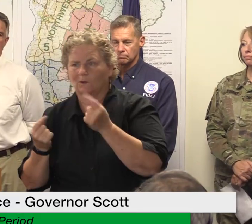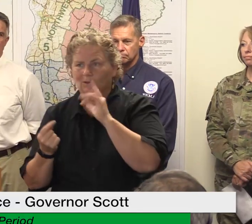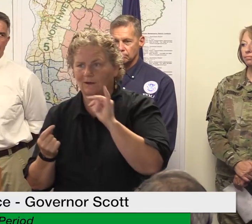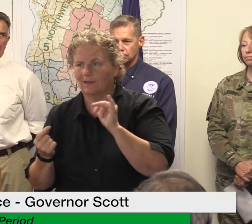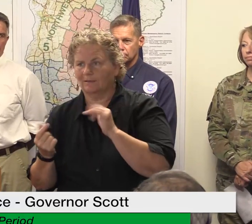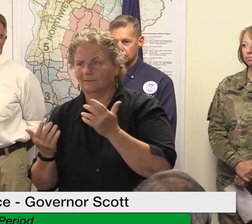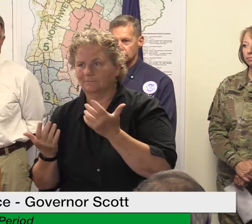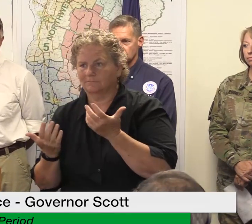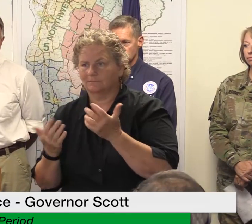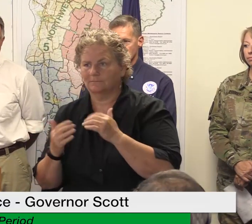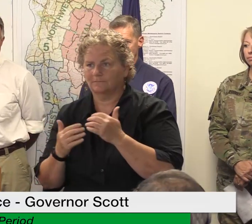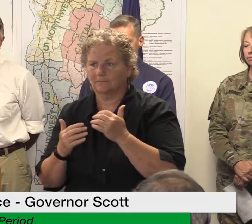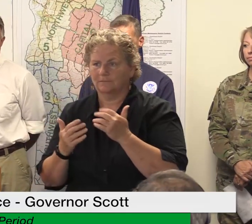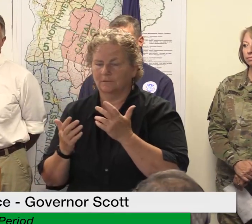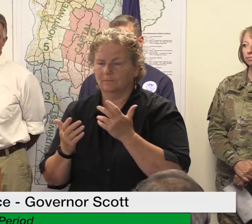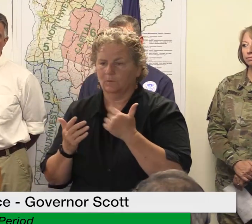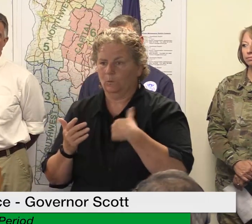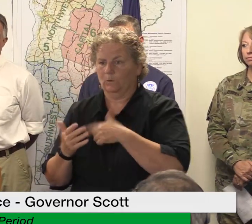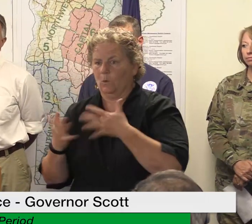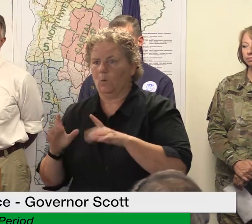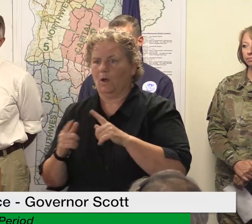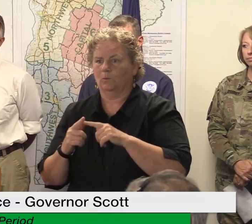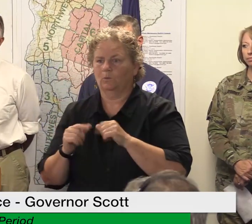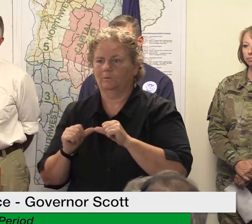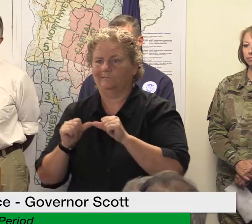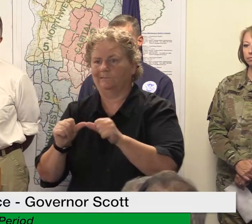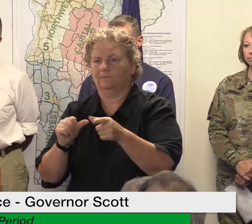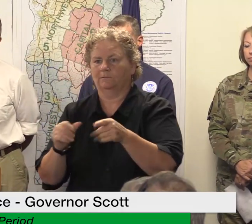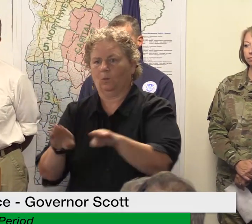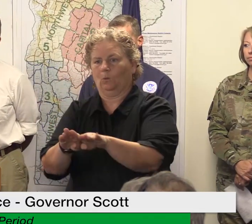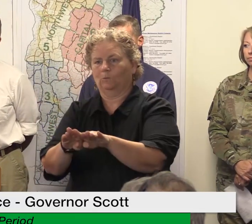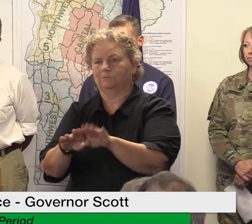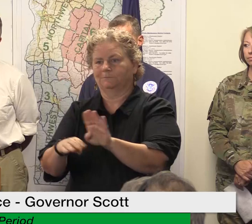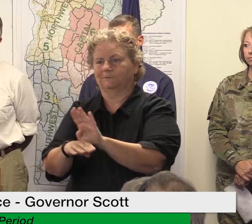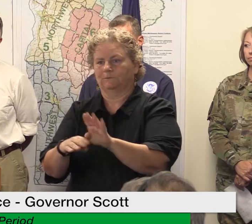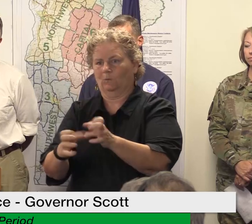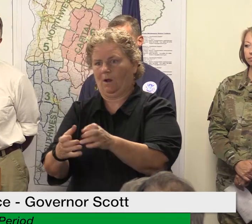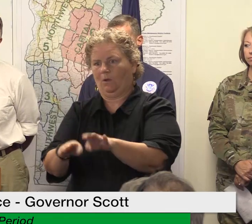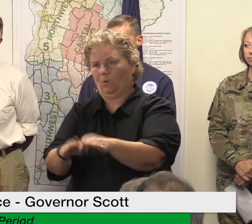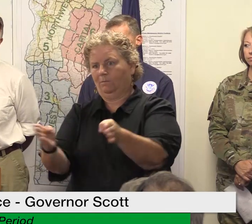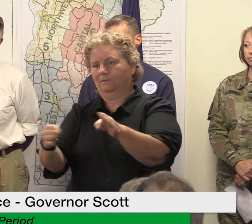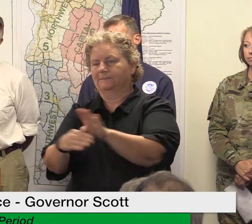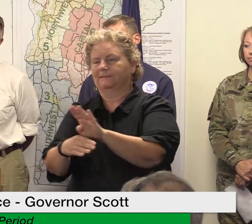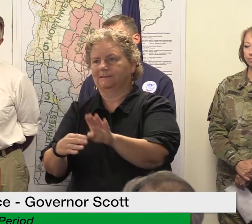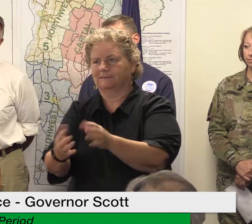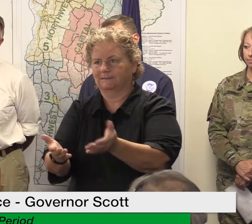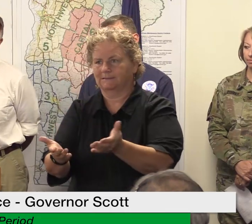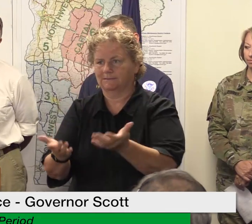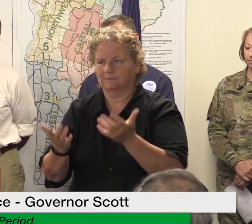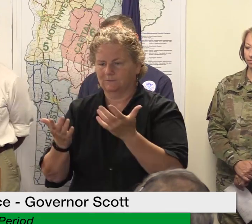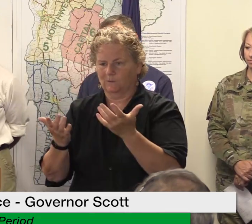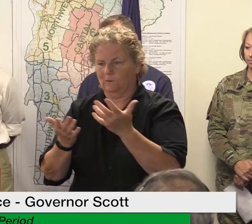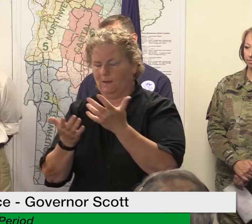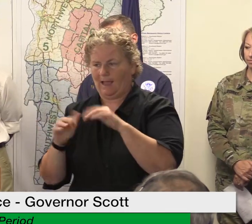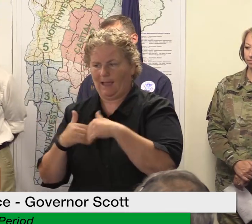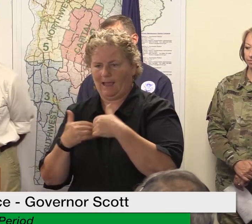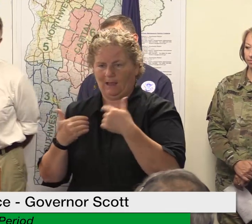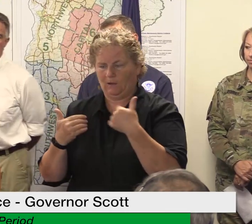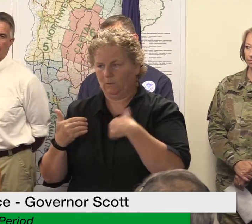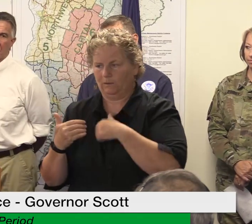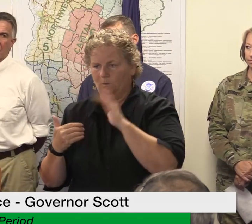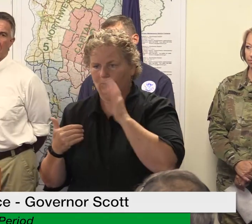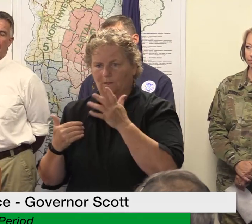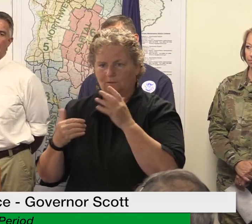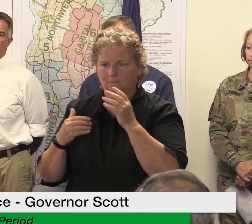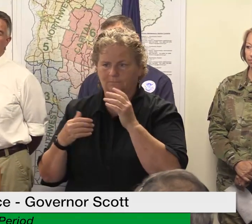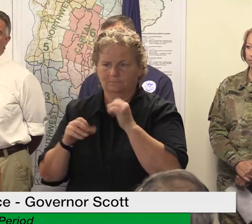unnecessarily so we're still developing more information to come but we're going again we're going to work as hard as we can to make sure that